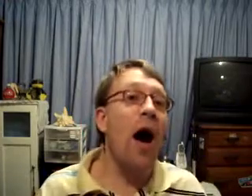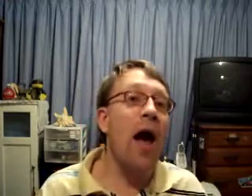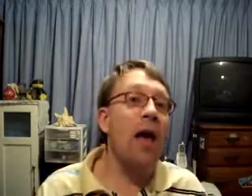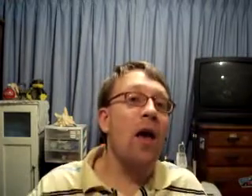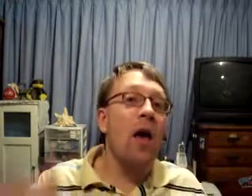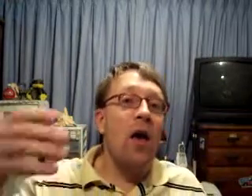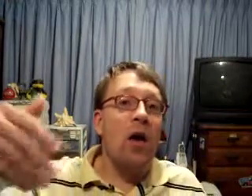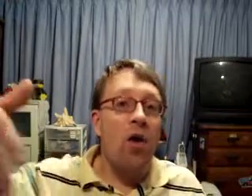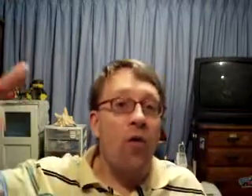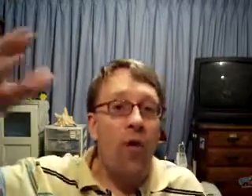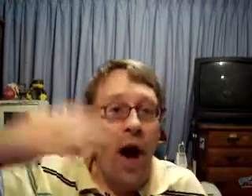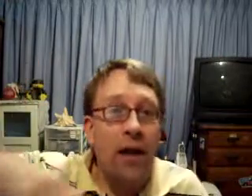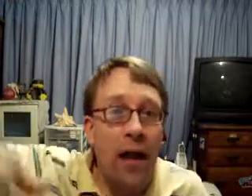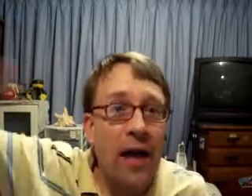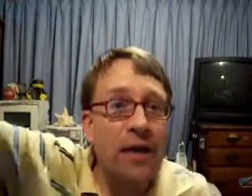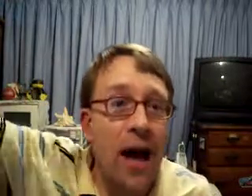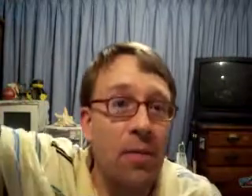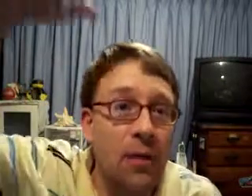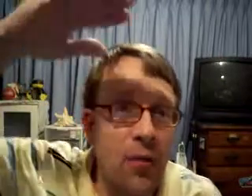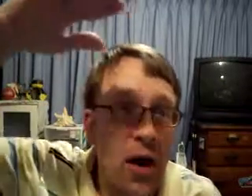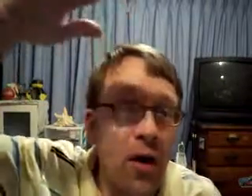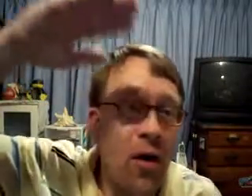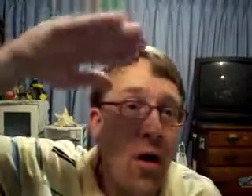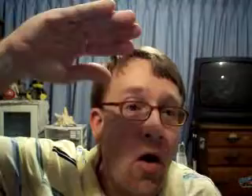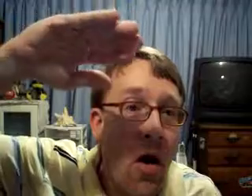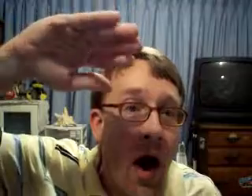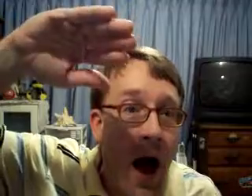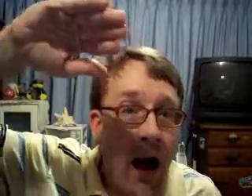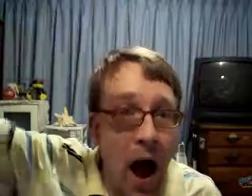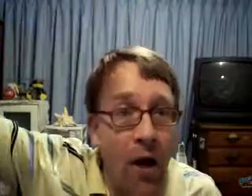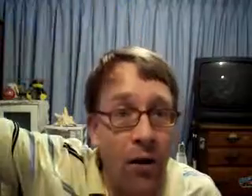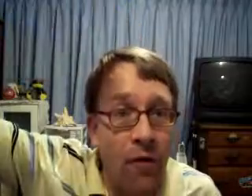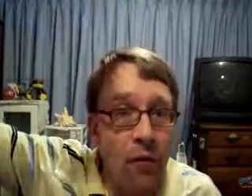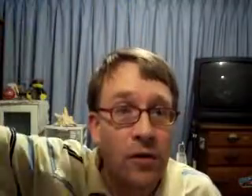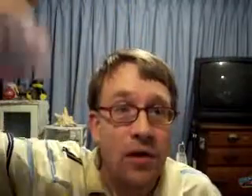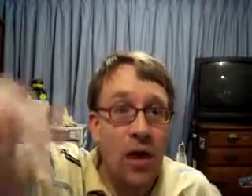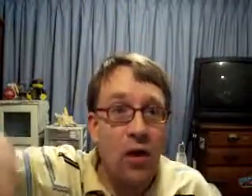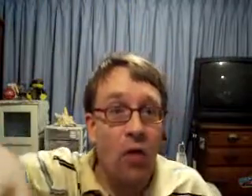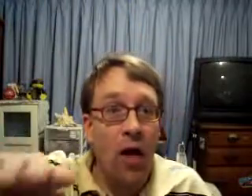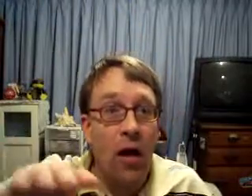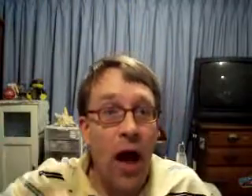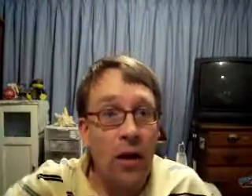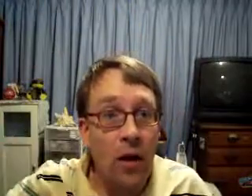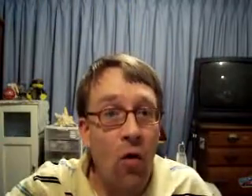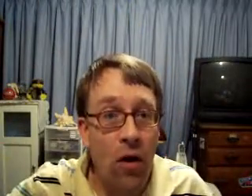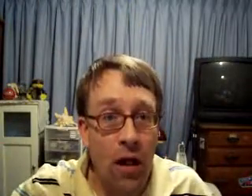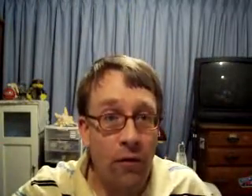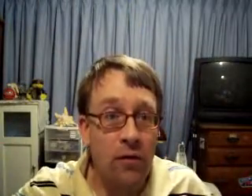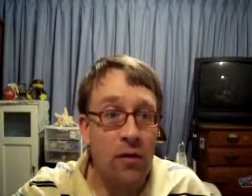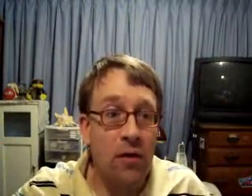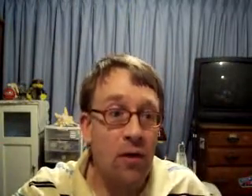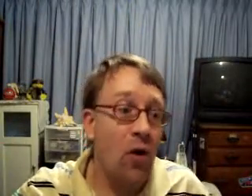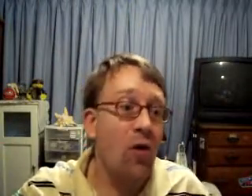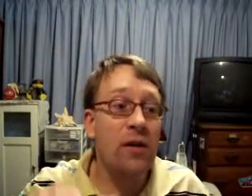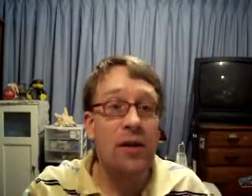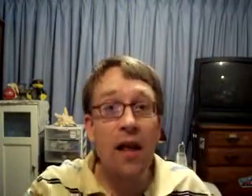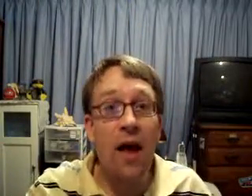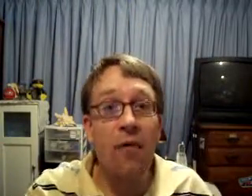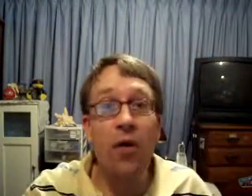why you'll find less atmosphere at higher levels than you will at lower levels. You go to sea level,